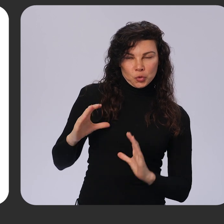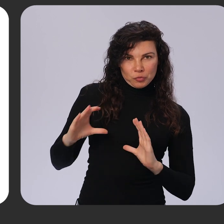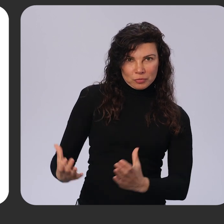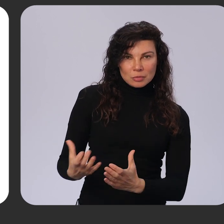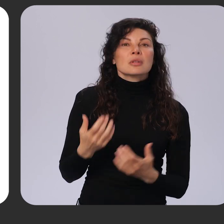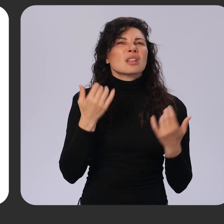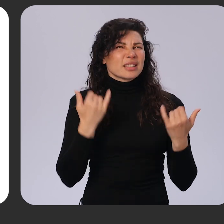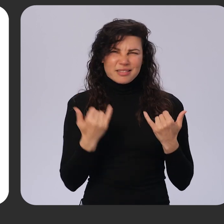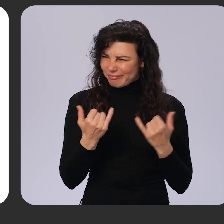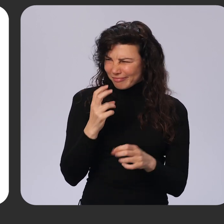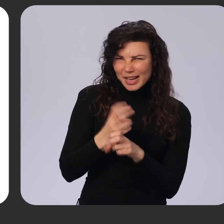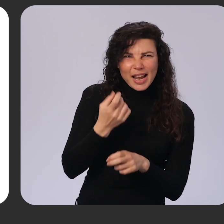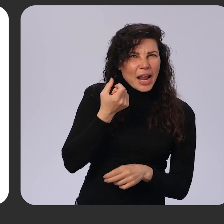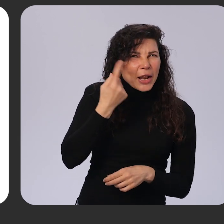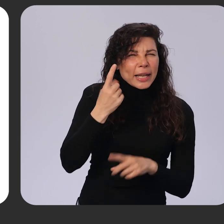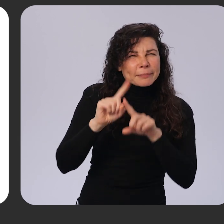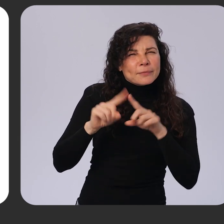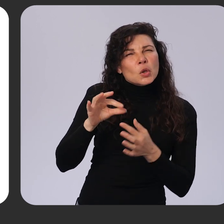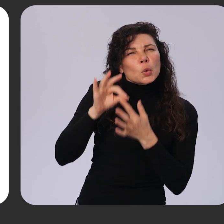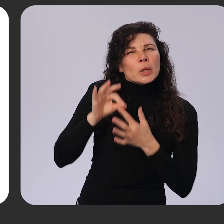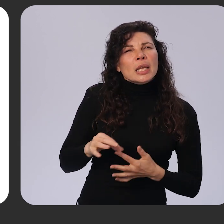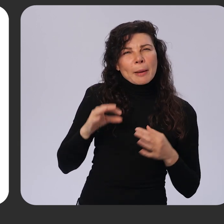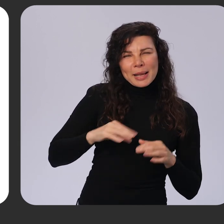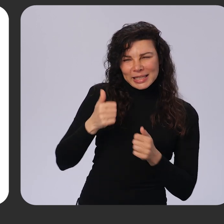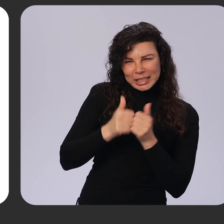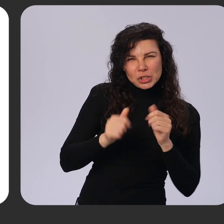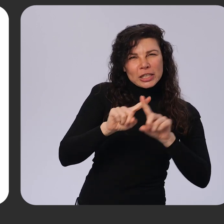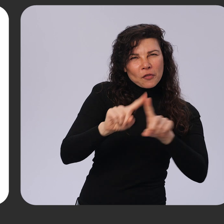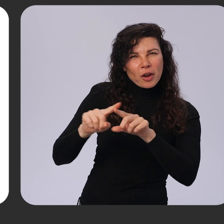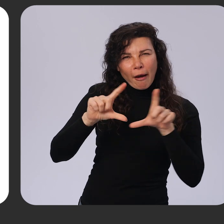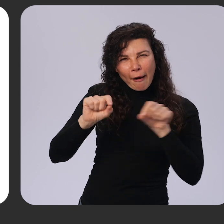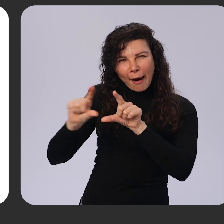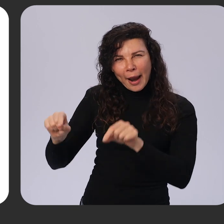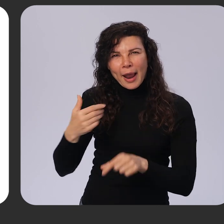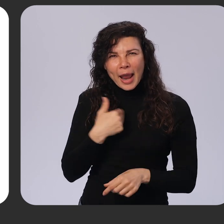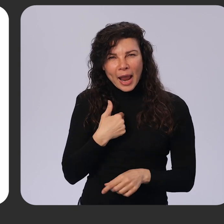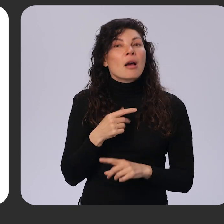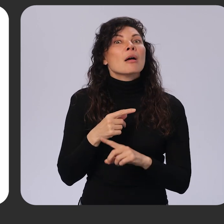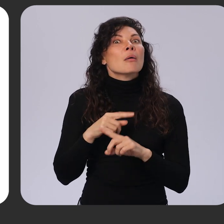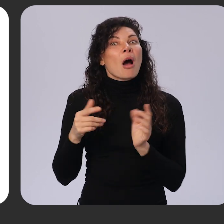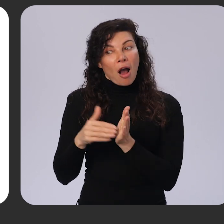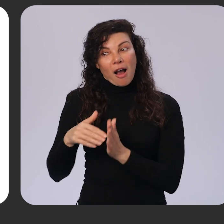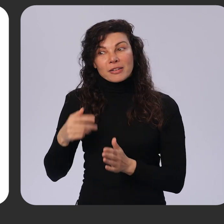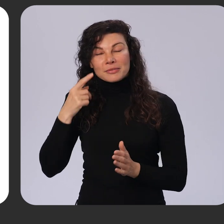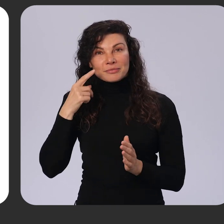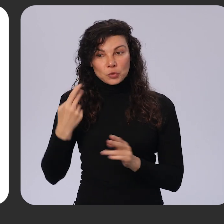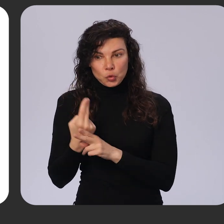to understand the unique benefits that each of your cards have when you check out. Yet, users often have a strong preference towards